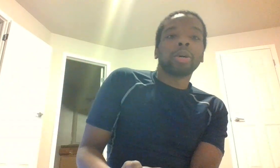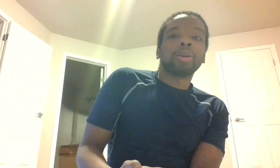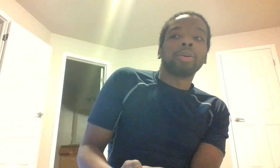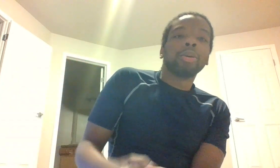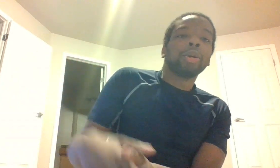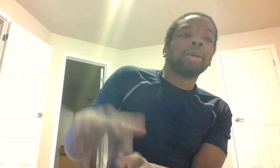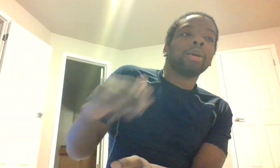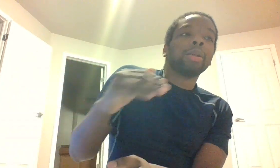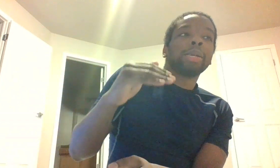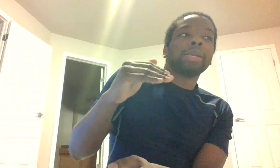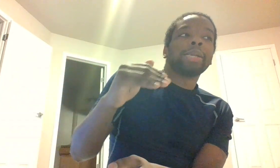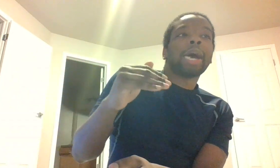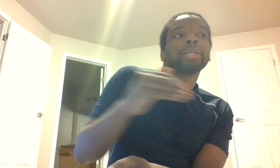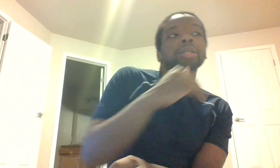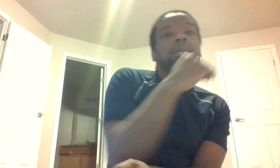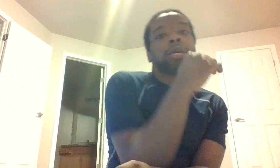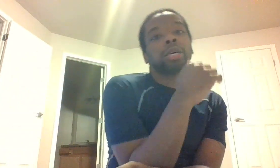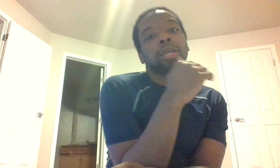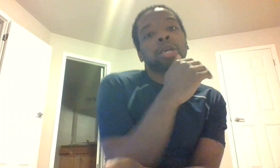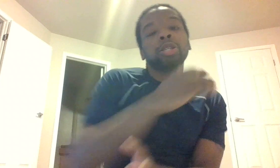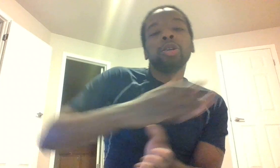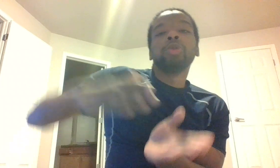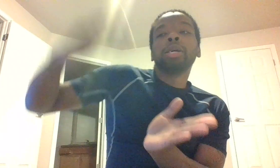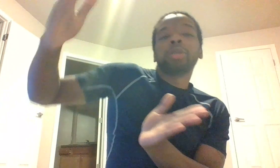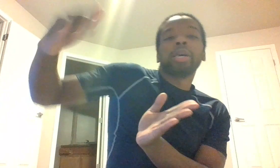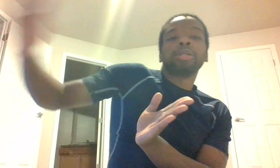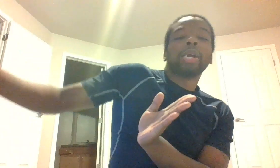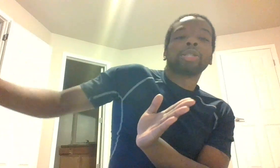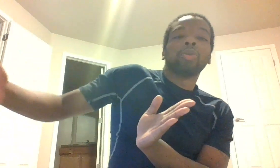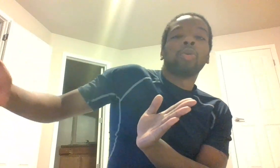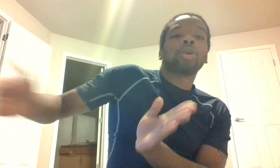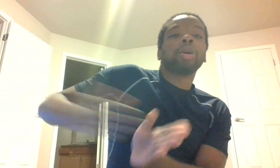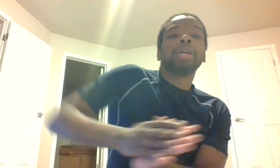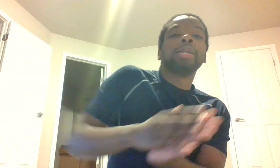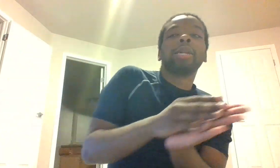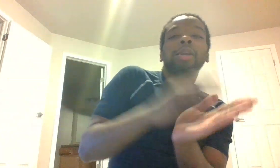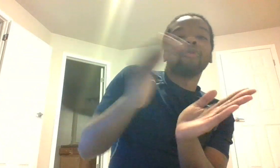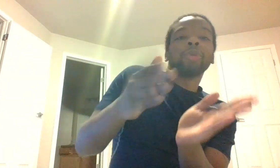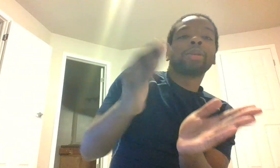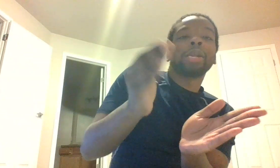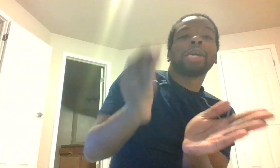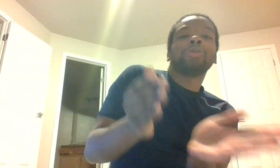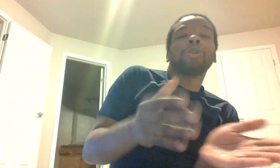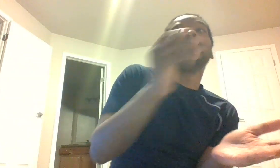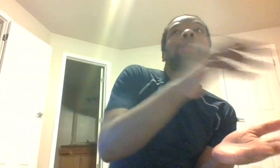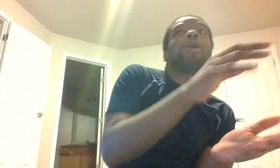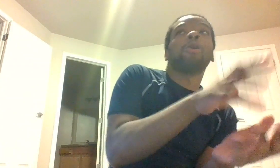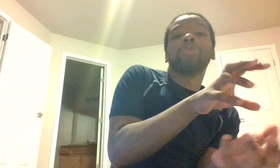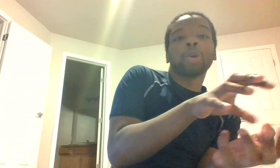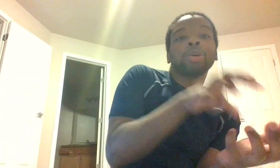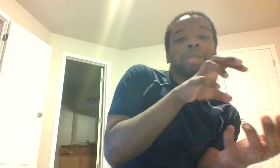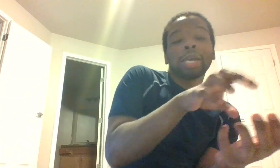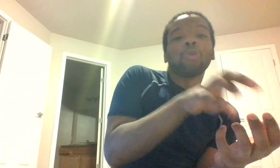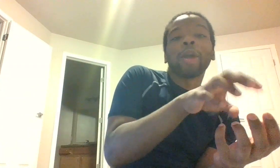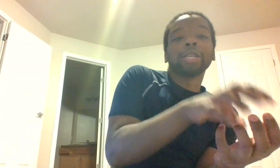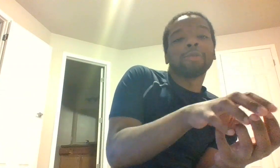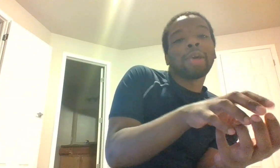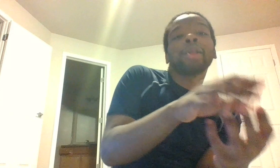that's good until you get to international water and then if you get to international water you better hope someone's in range of that